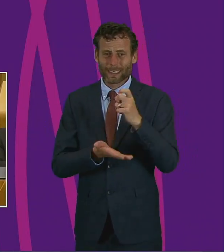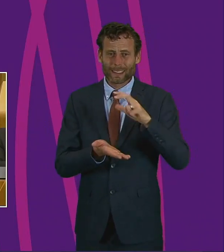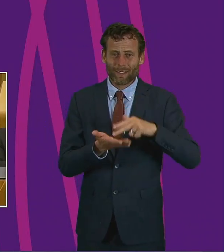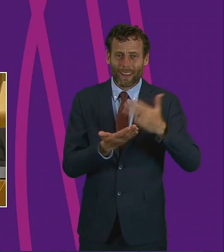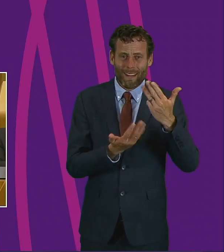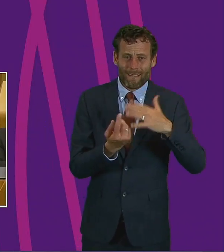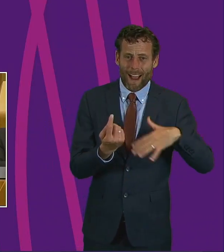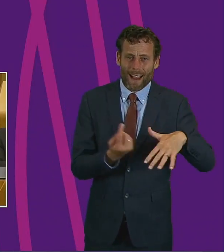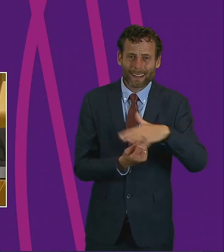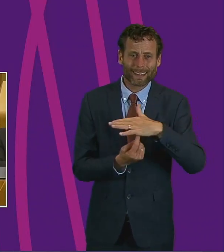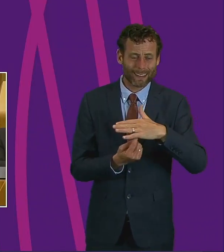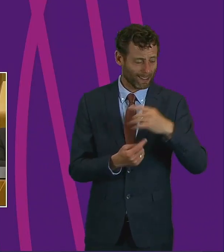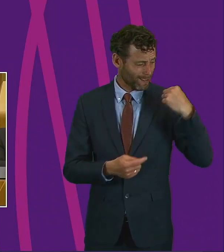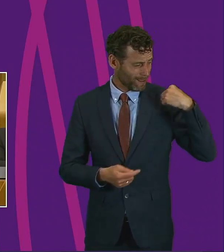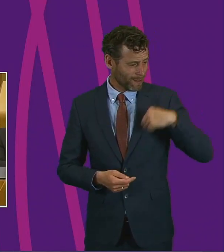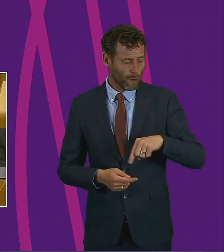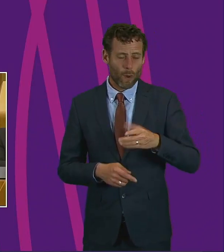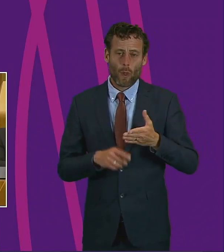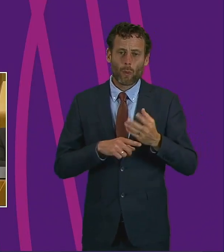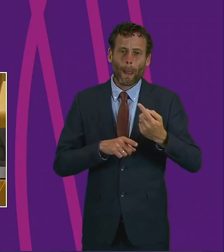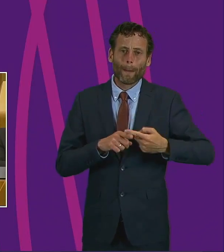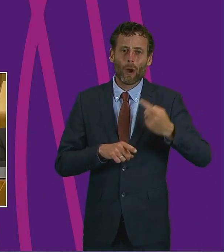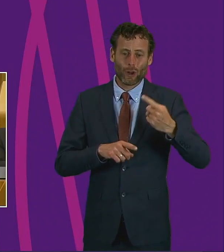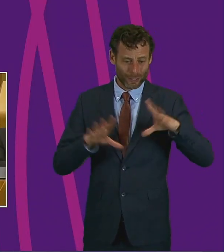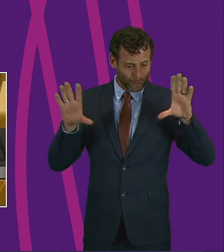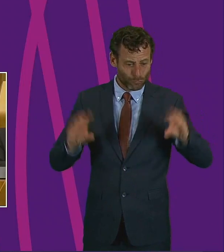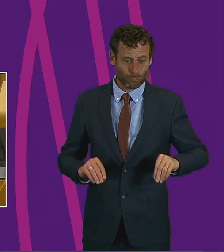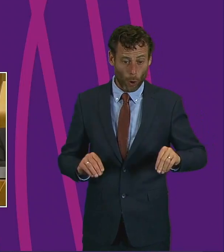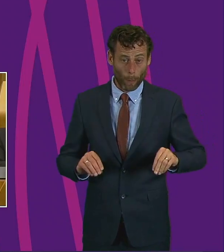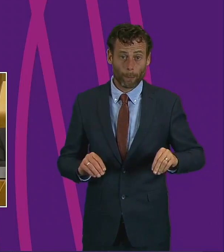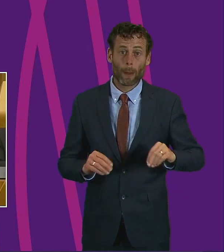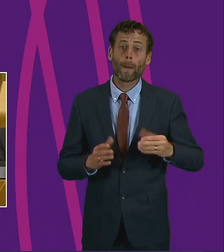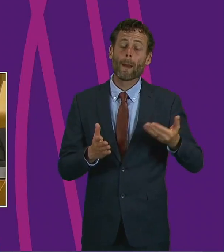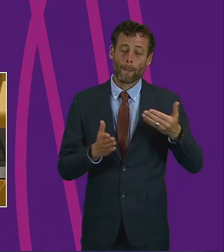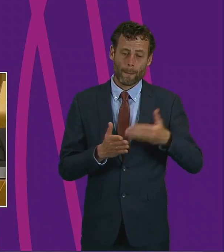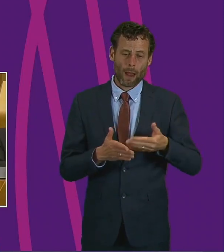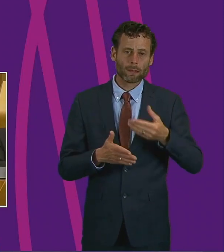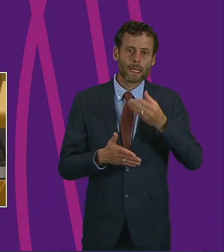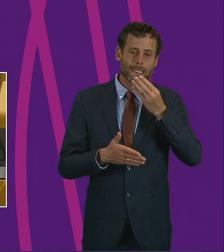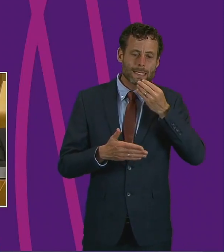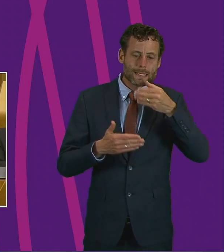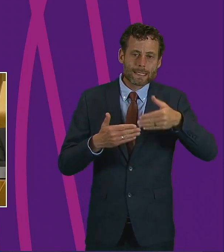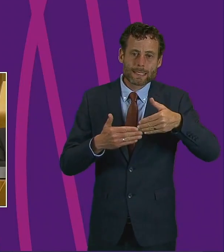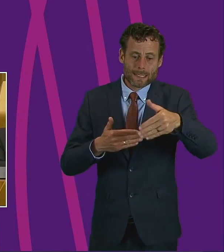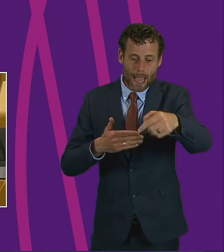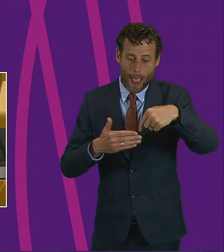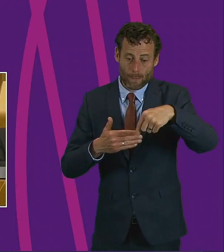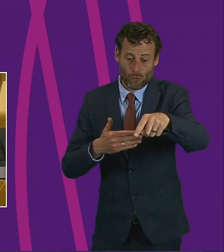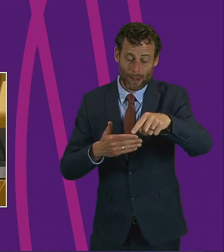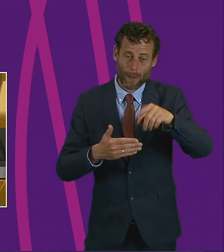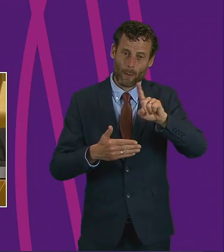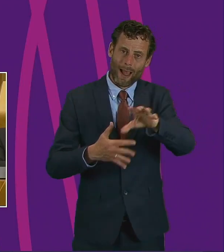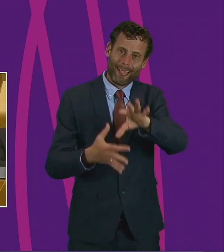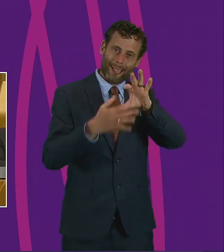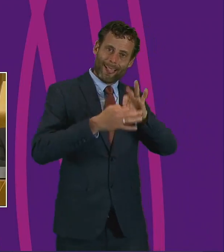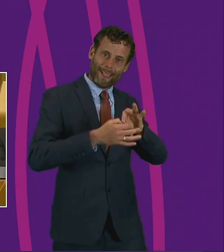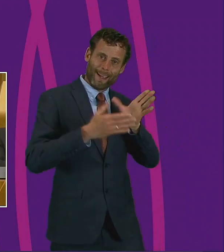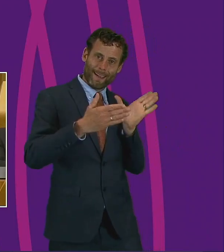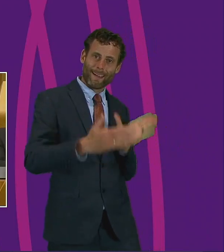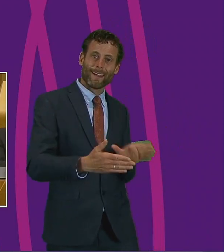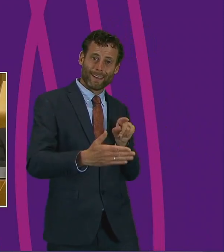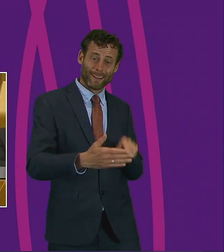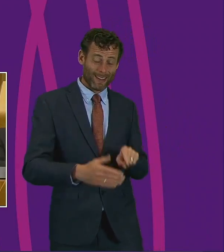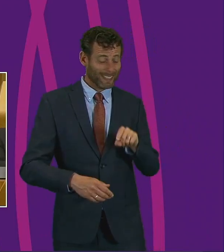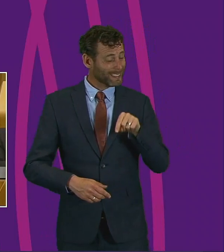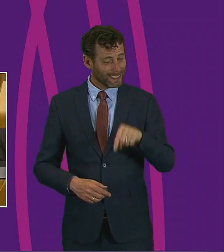emergency period or after it has expired. This is a public health imperative now, and it will remain a public health